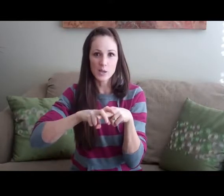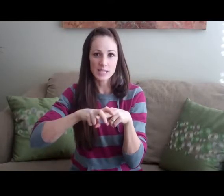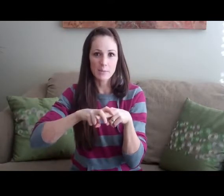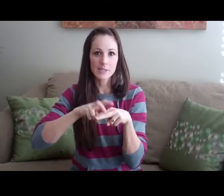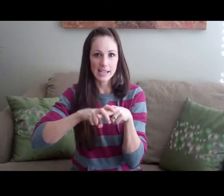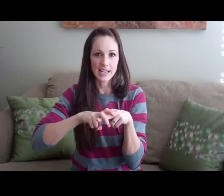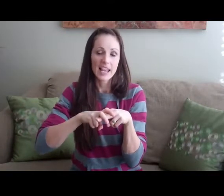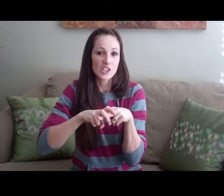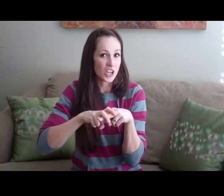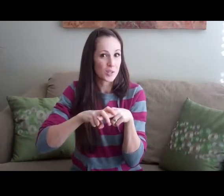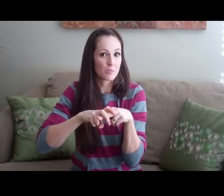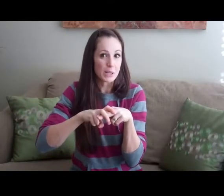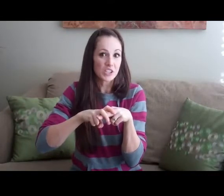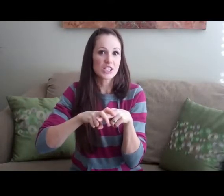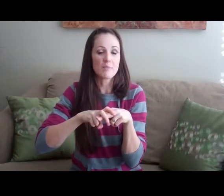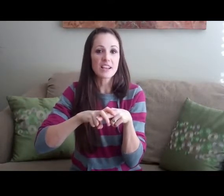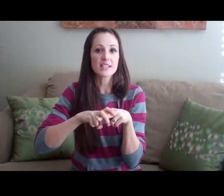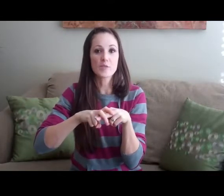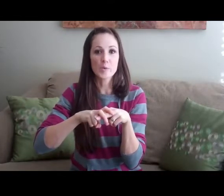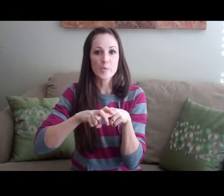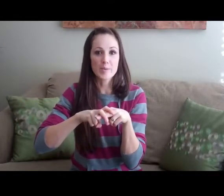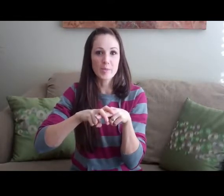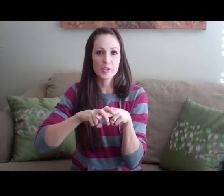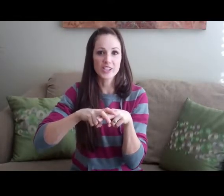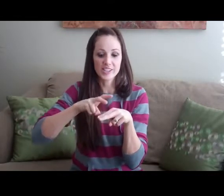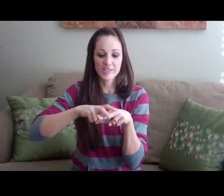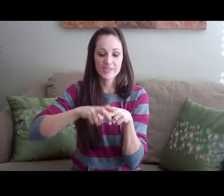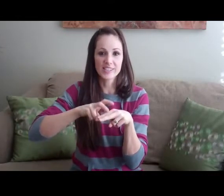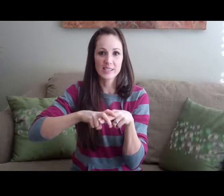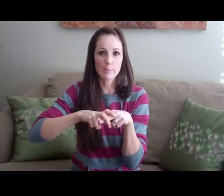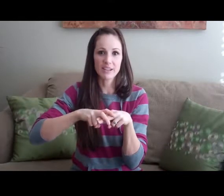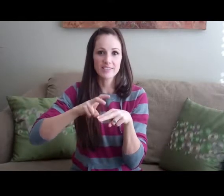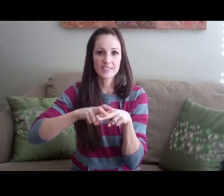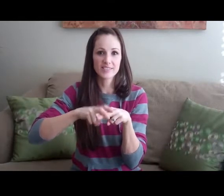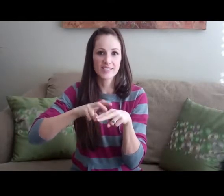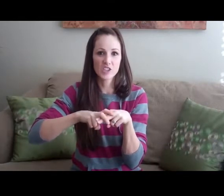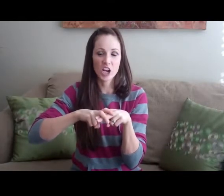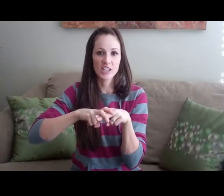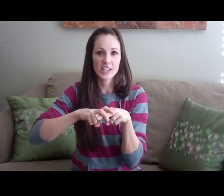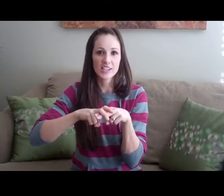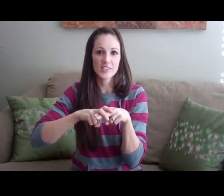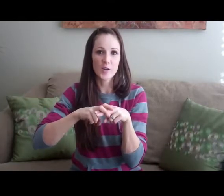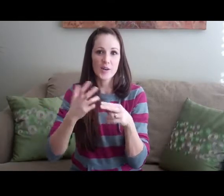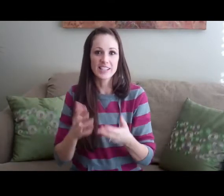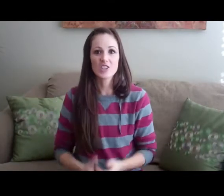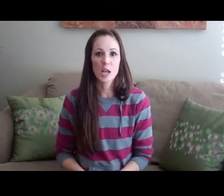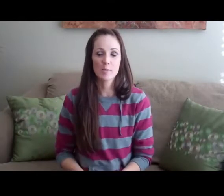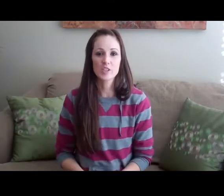So one time. Sit. And chair is pretty much the same thing except for you repeat the motion. So just tap it. Chair. So at dinnertime if